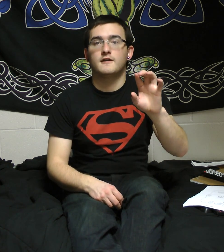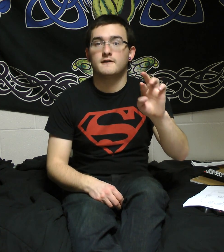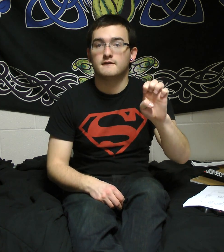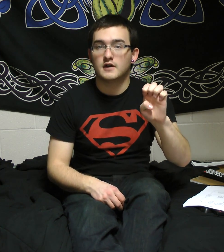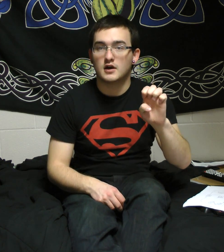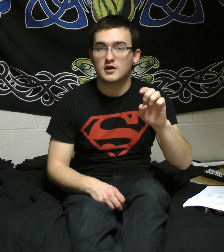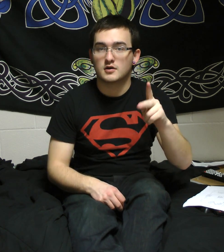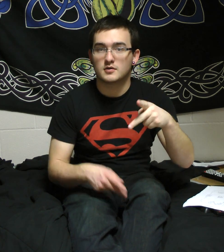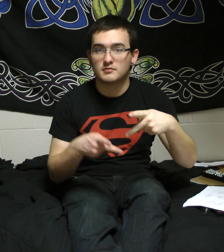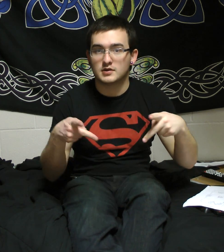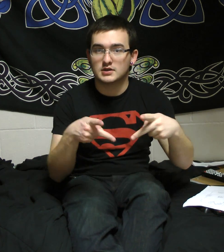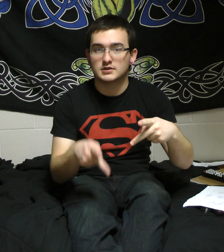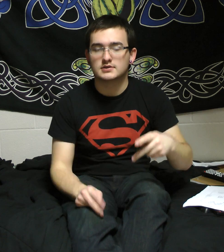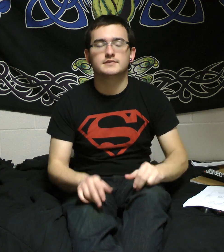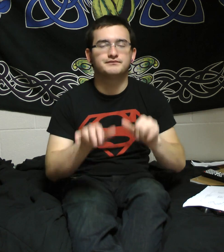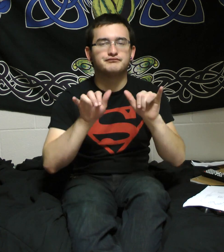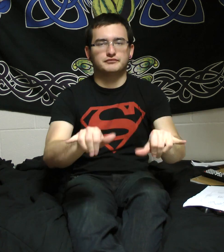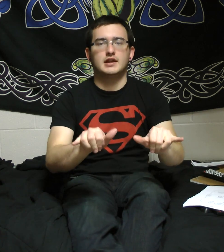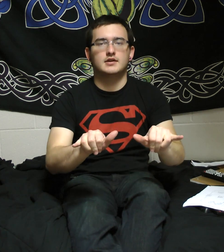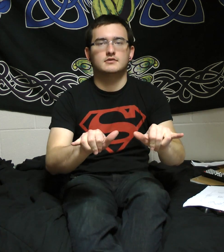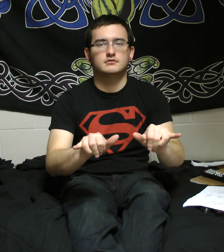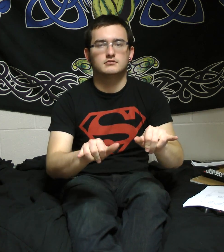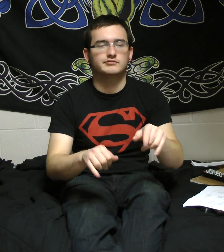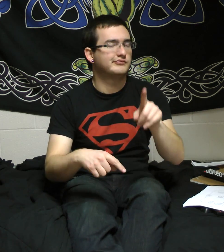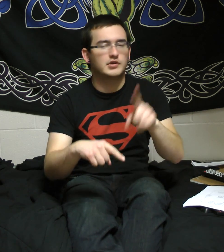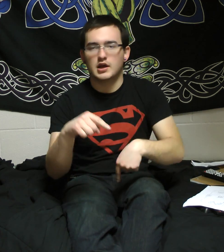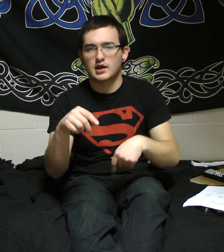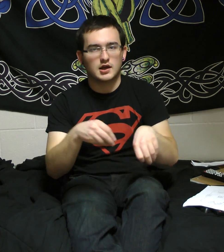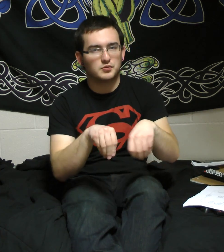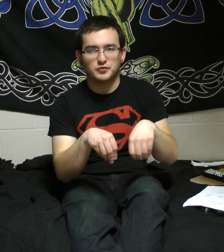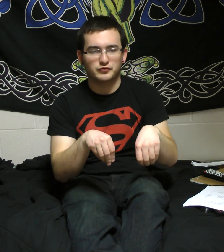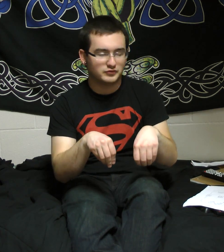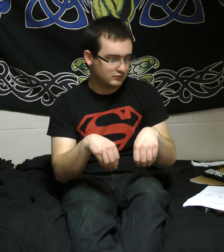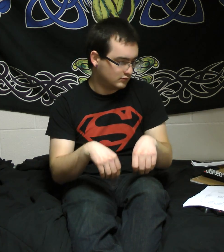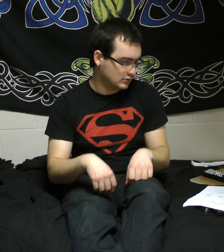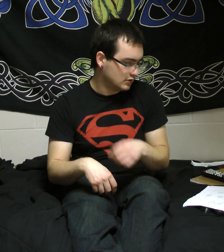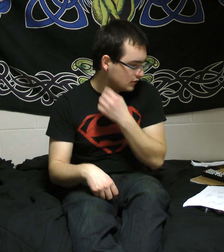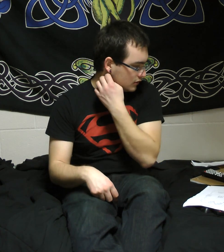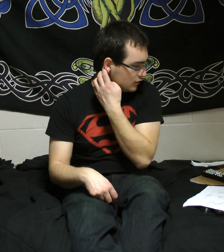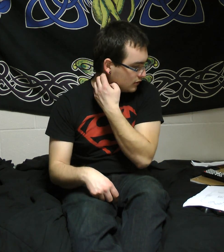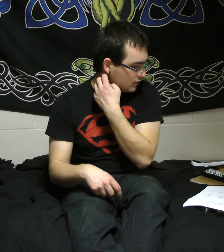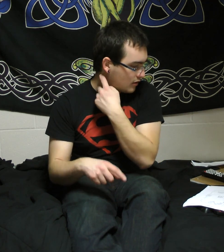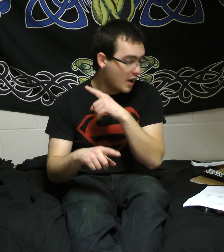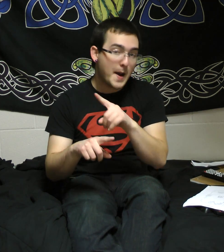I'll know my dream of you